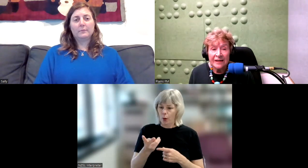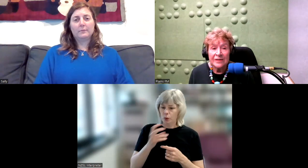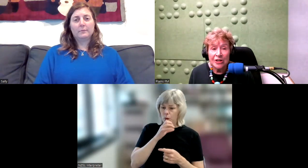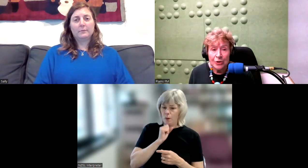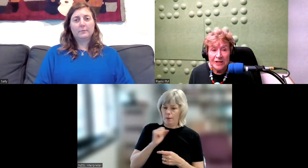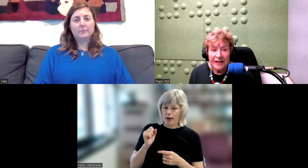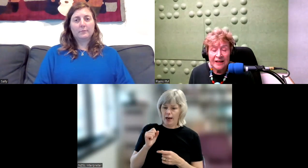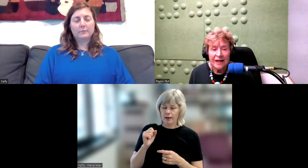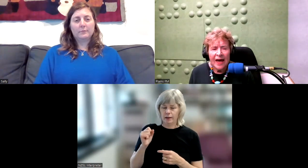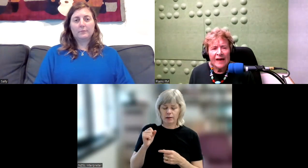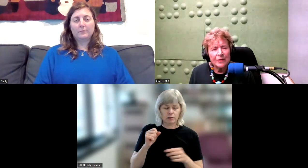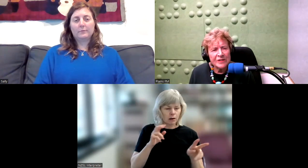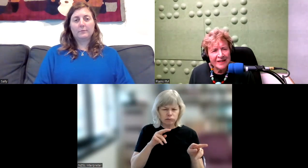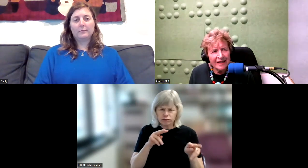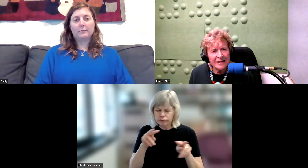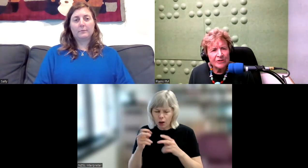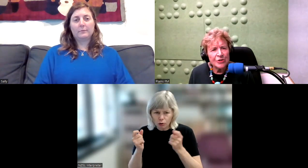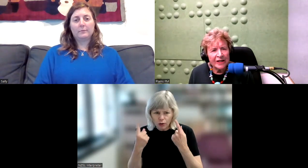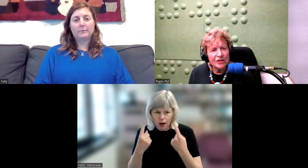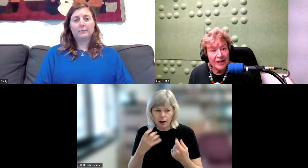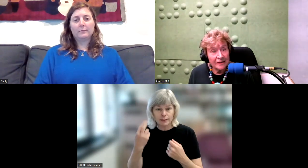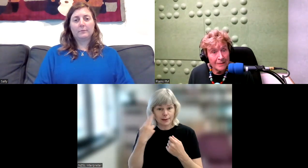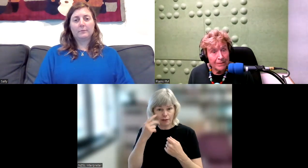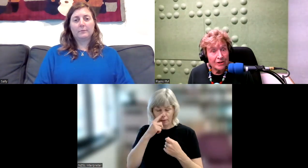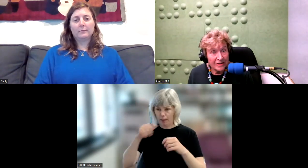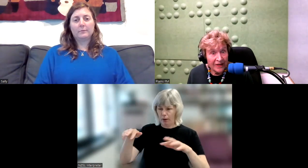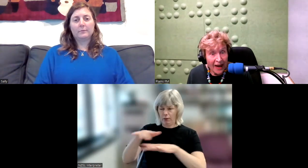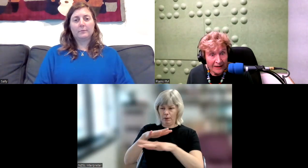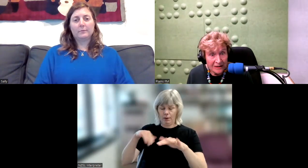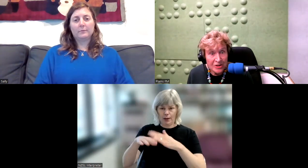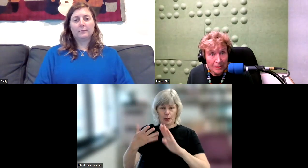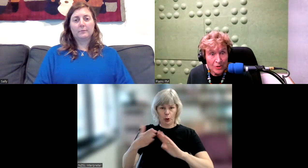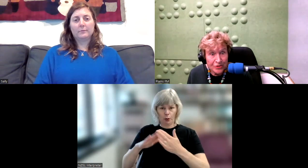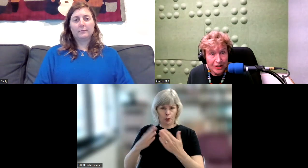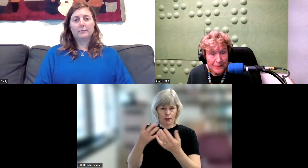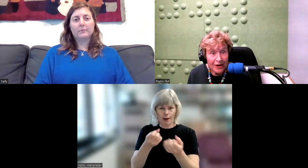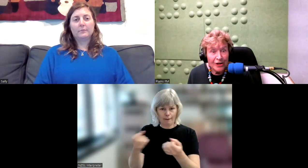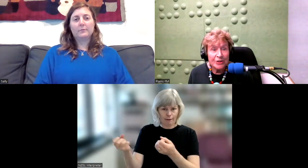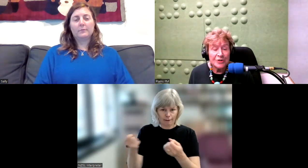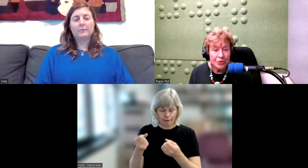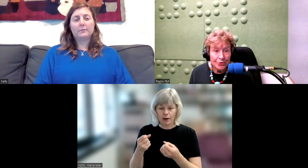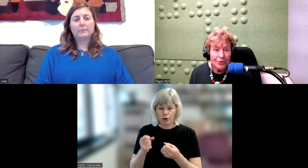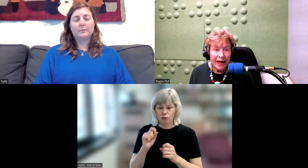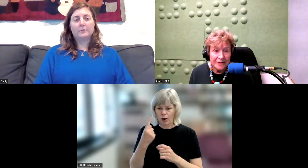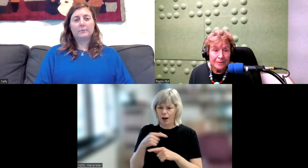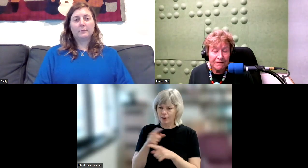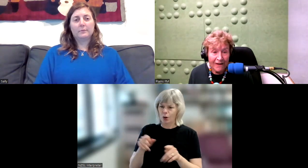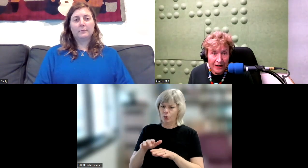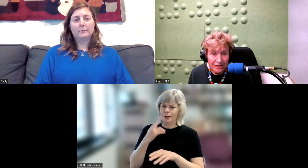the community. And there was a need to educate them because of the act. It was compulsory. So a school had to be found